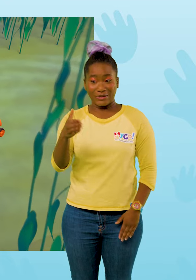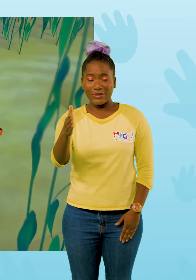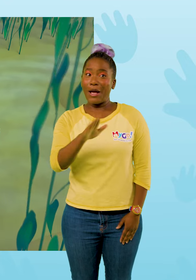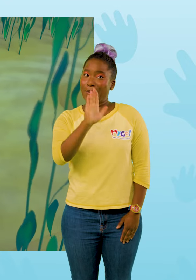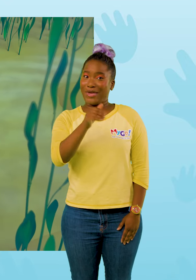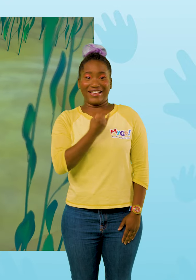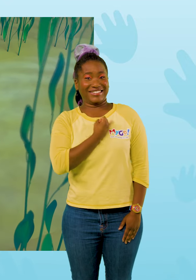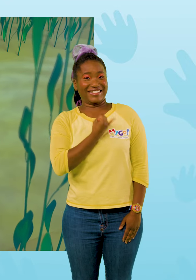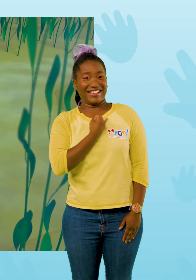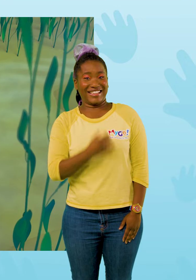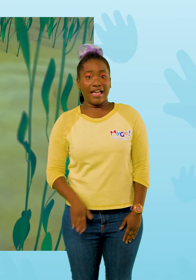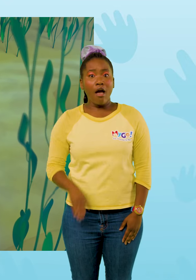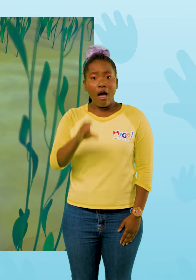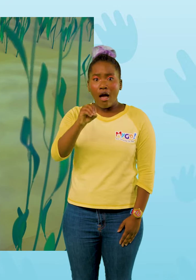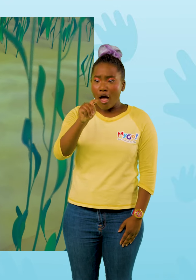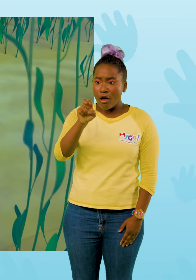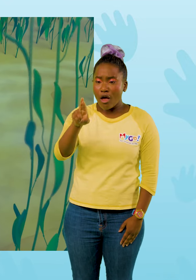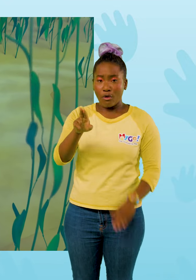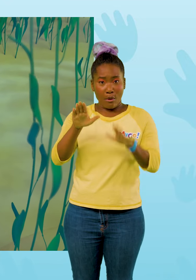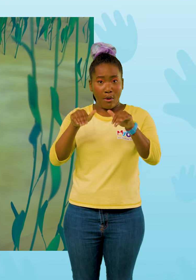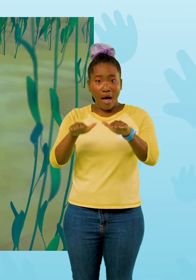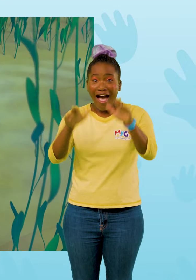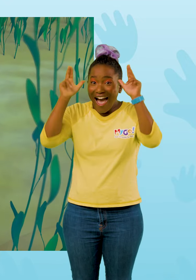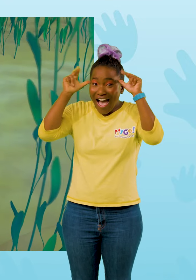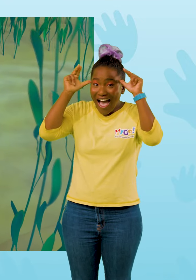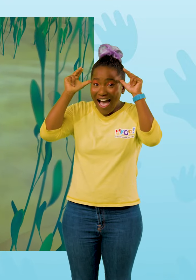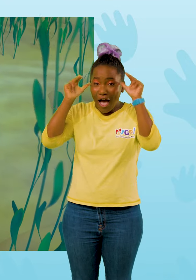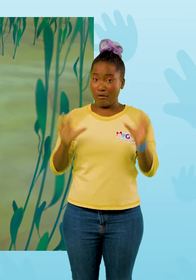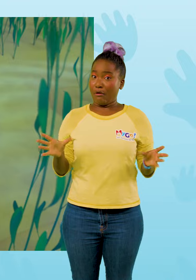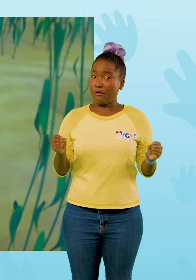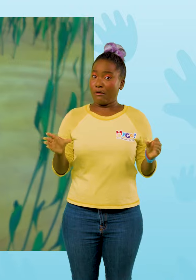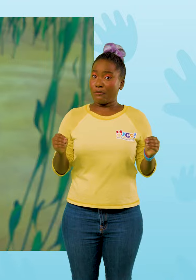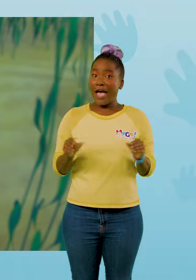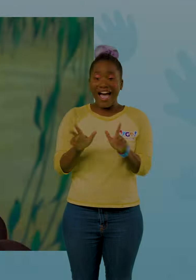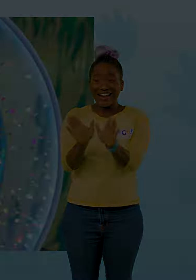Bye, Jerry. Oh, and there's an otter, and a seahorse, and a lobster, and a stingray.